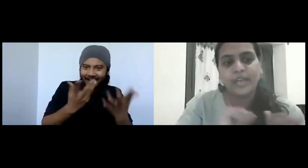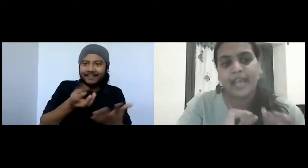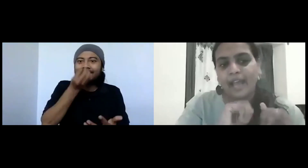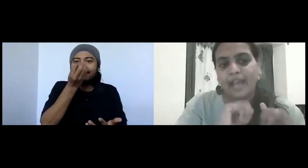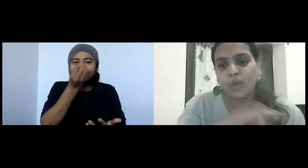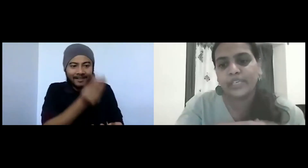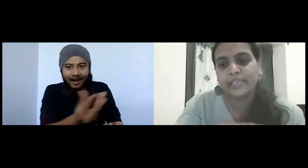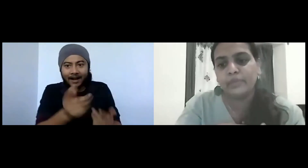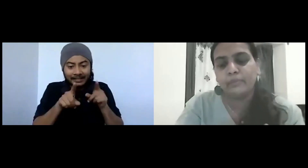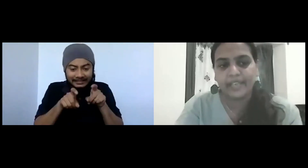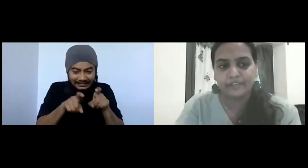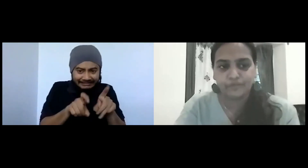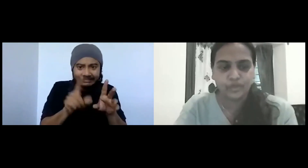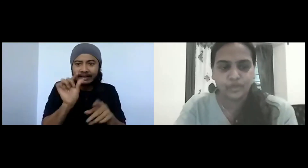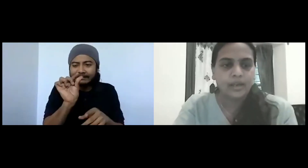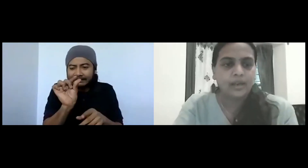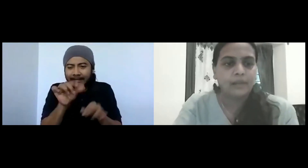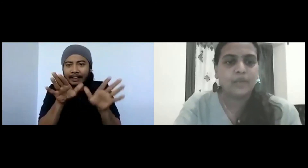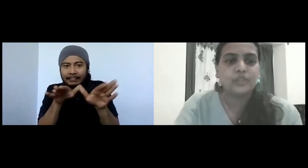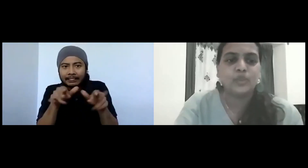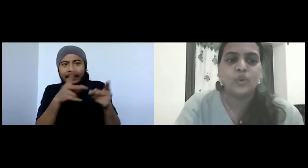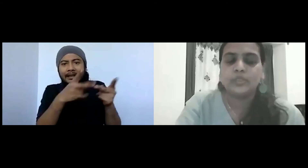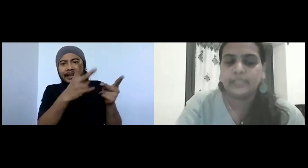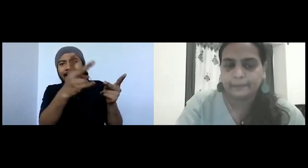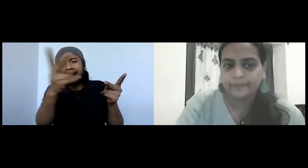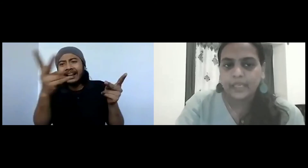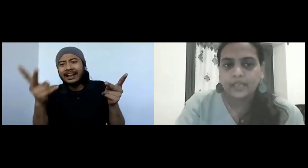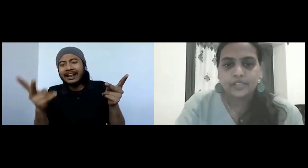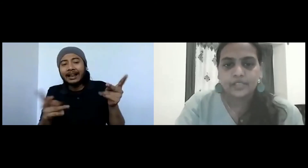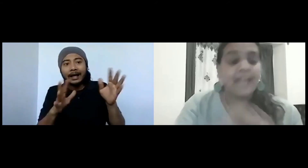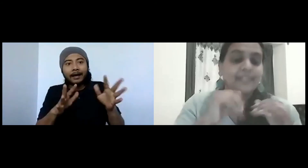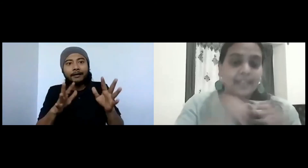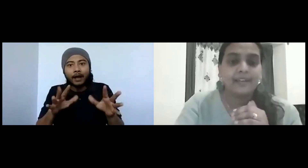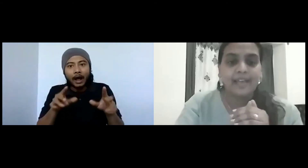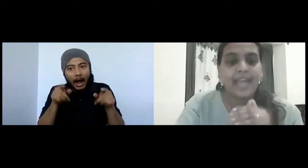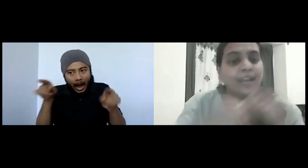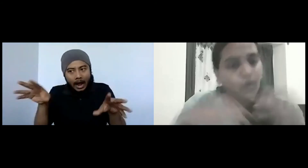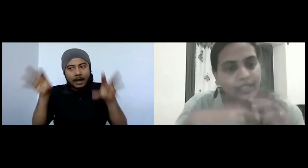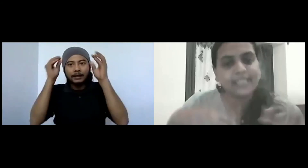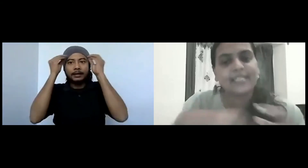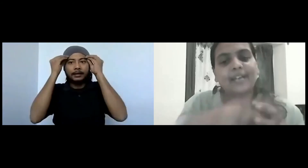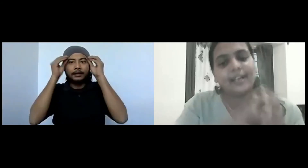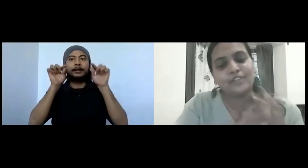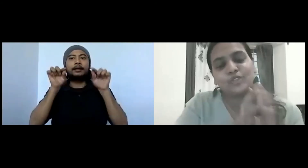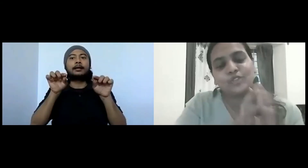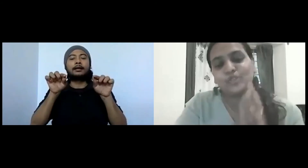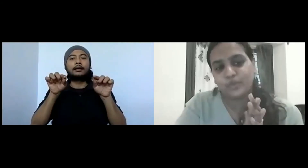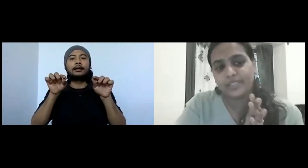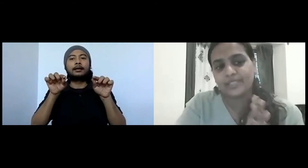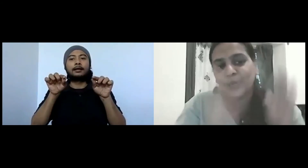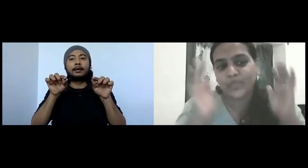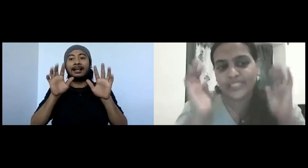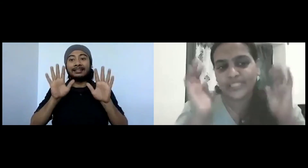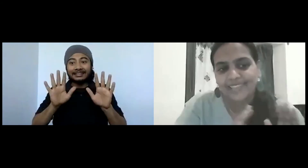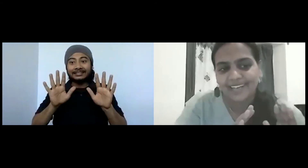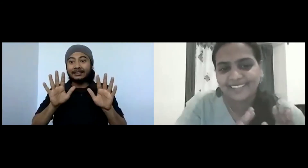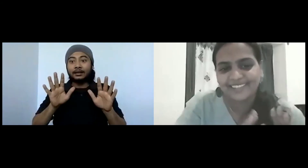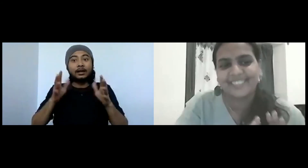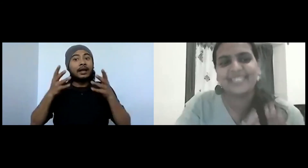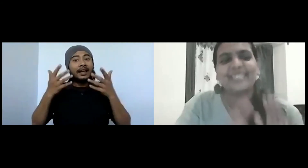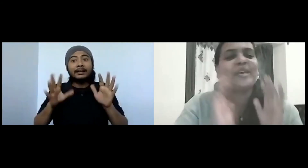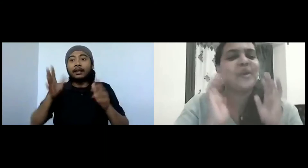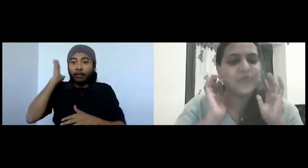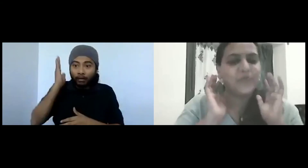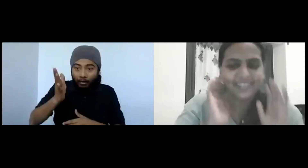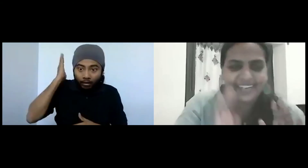around and how we can be mindful about the whole thing. And all these are done through stories. We sit under